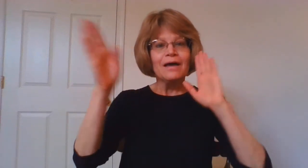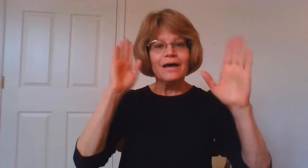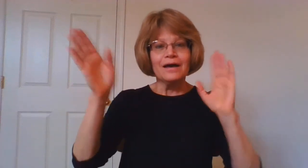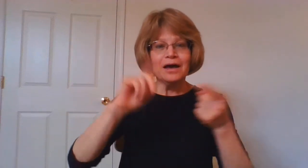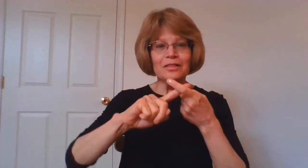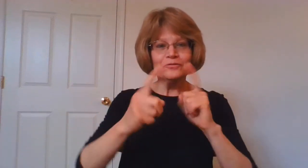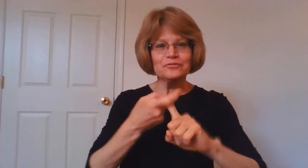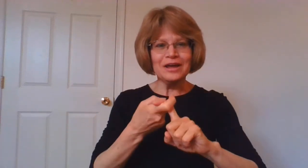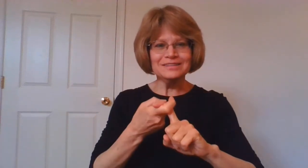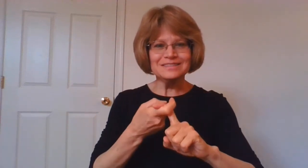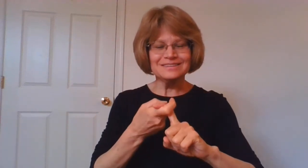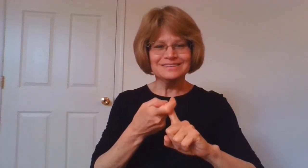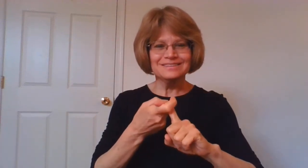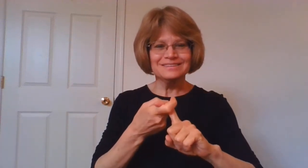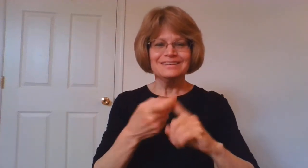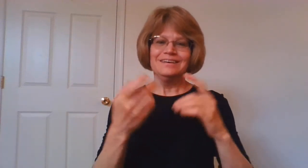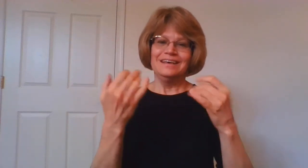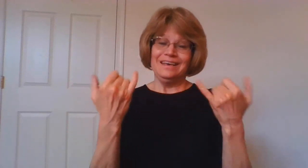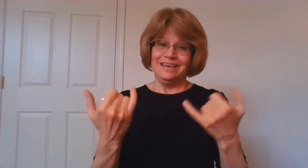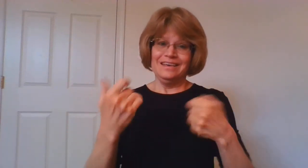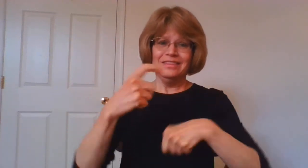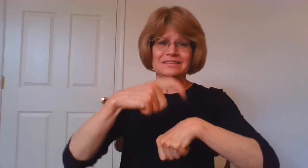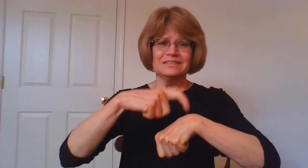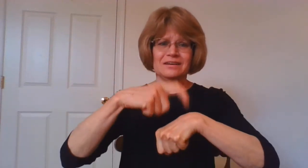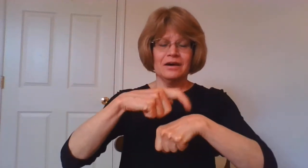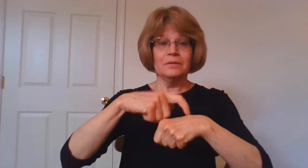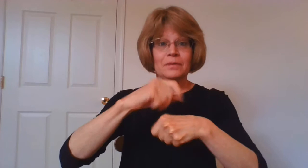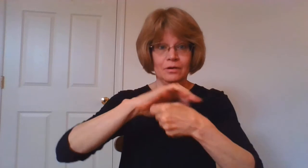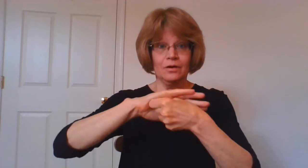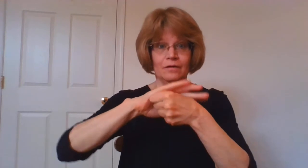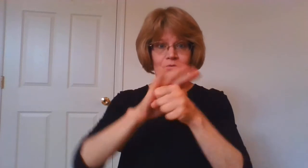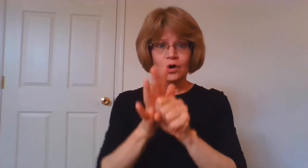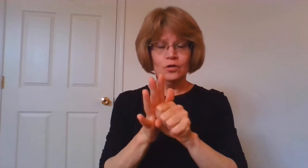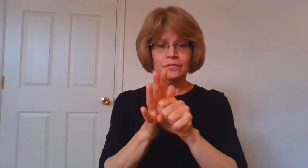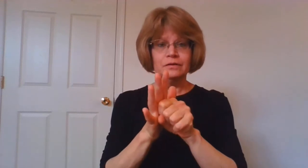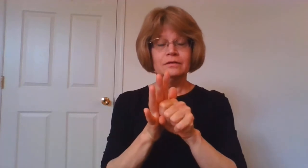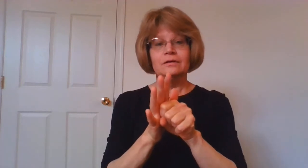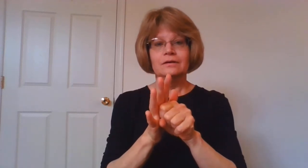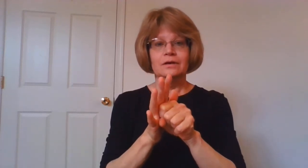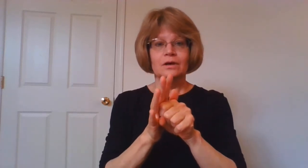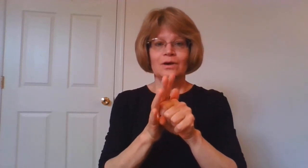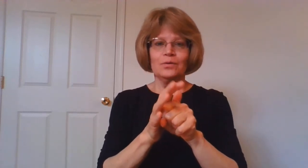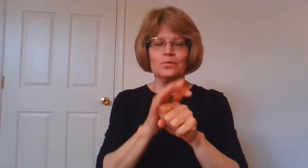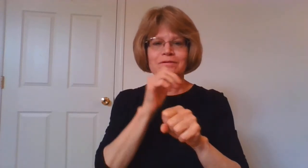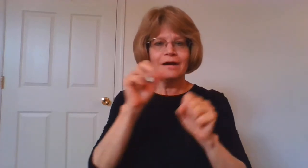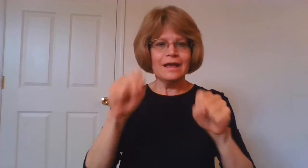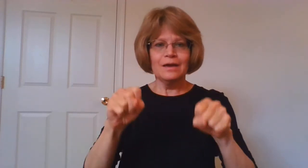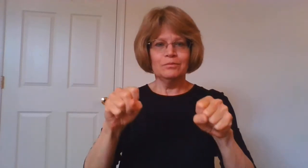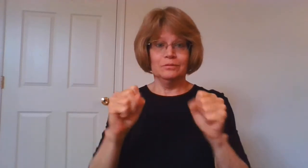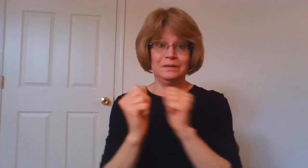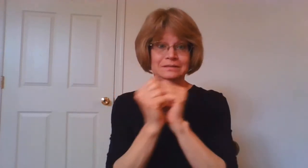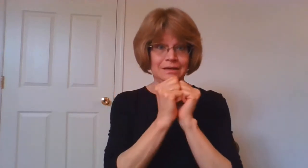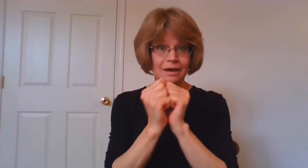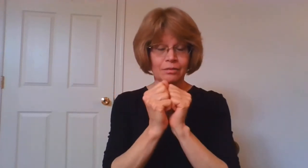Hello friends. In this time of COVID, we're not able to be together,